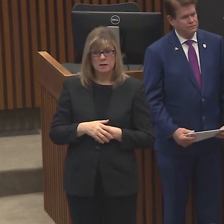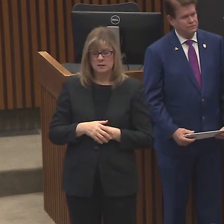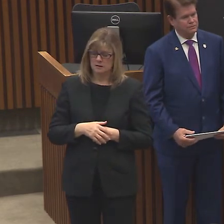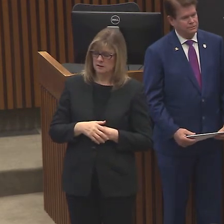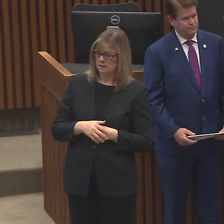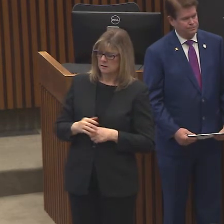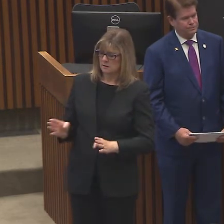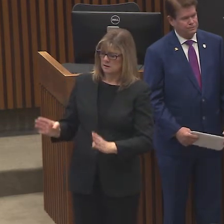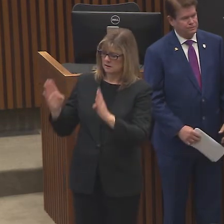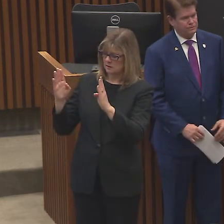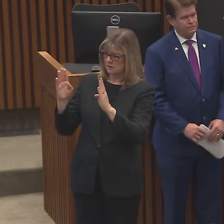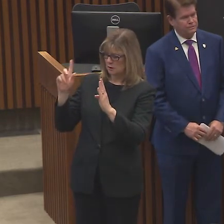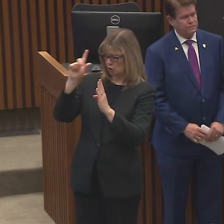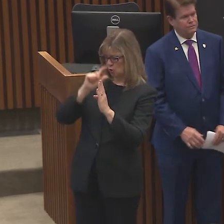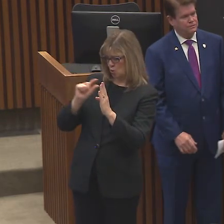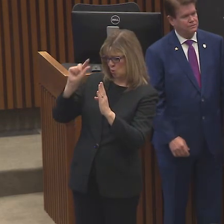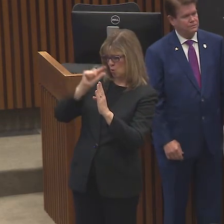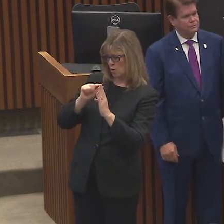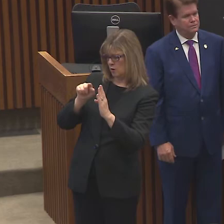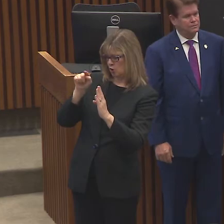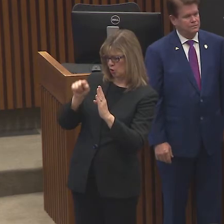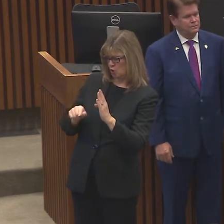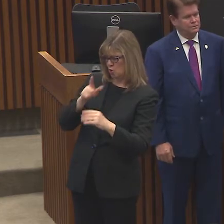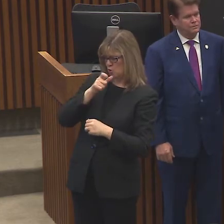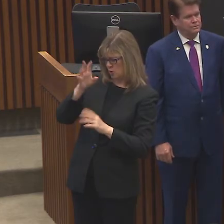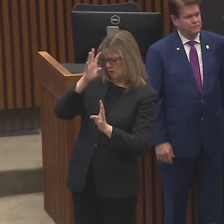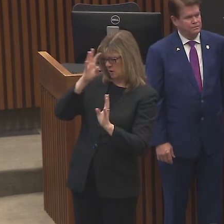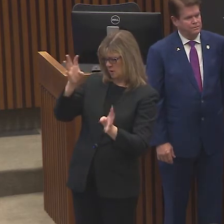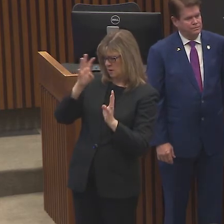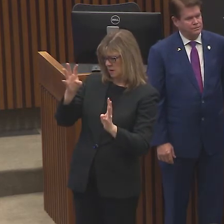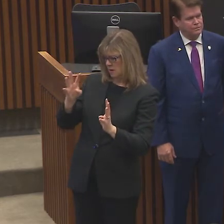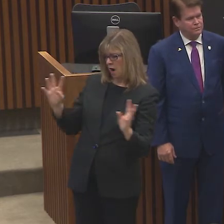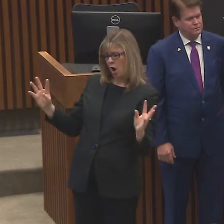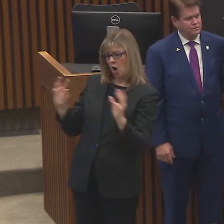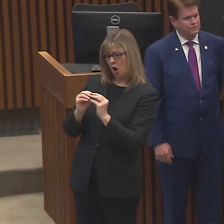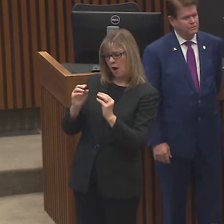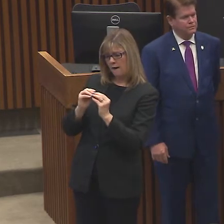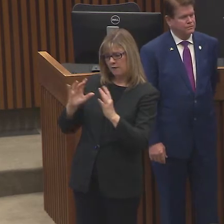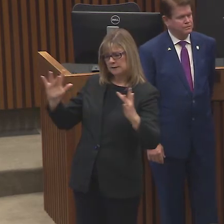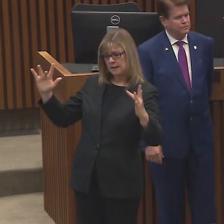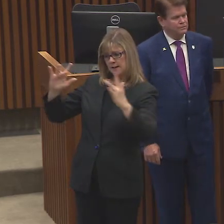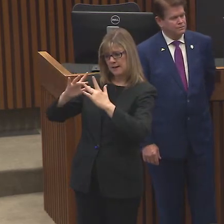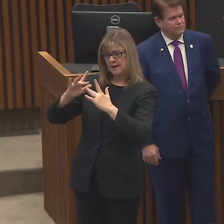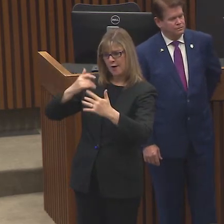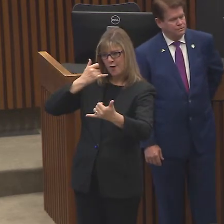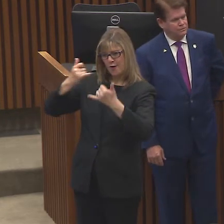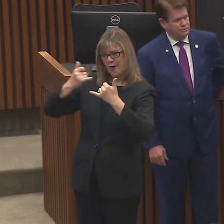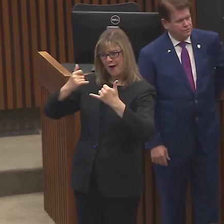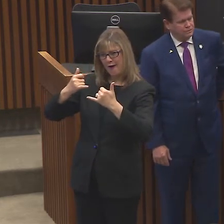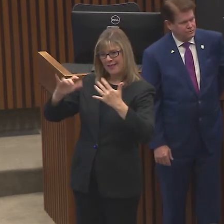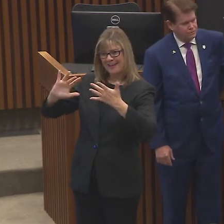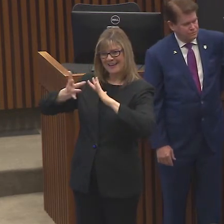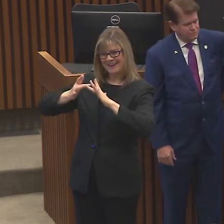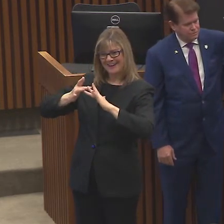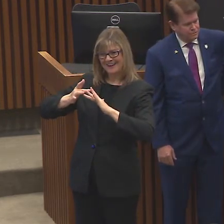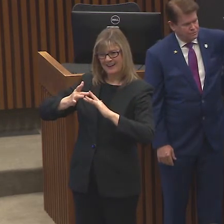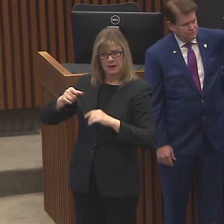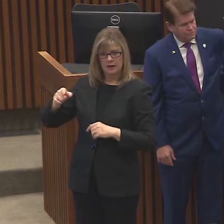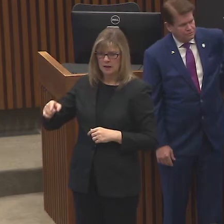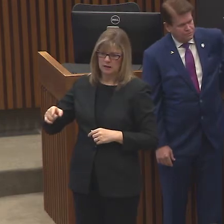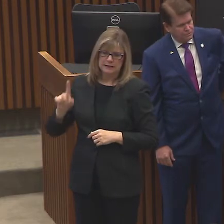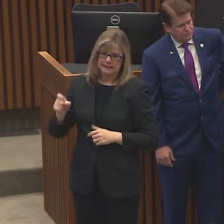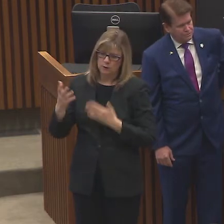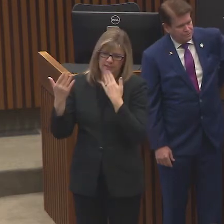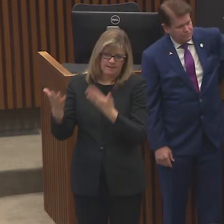calling because they need to be thanked. I really appreciate all conference callings and we should emphasize that.